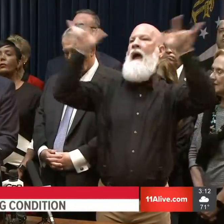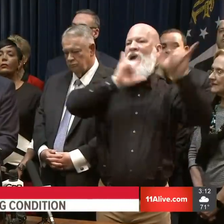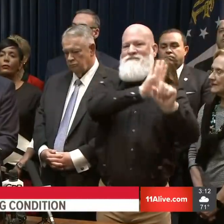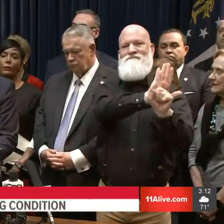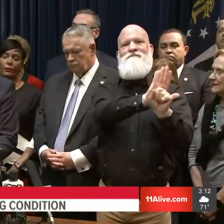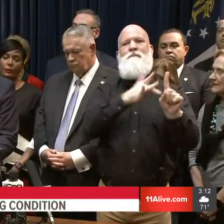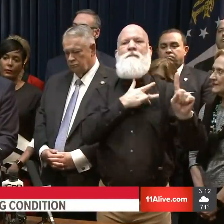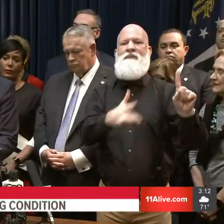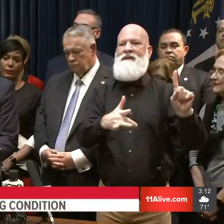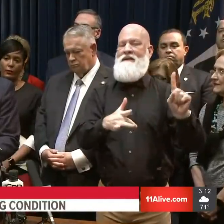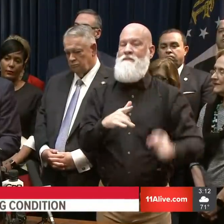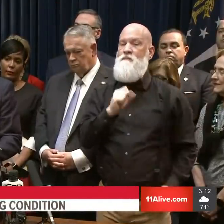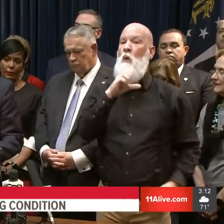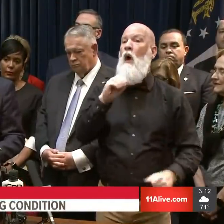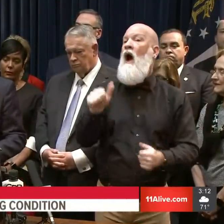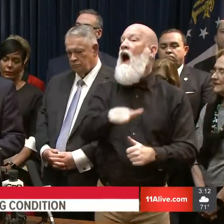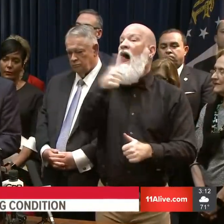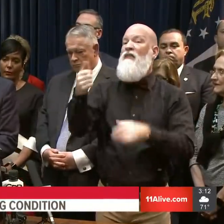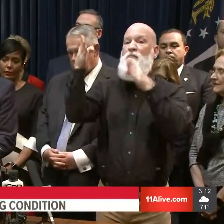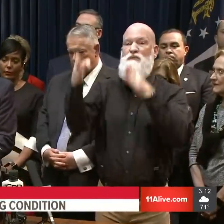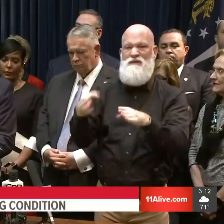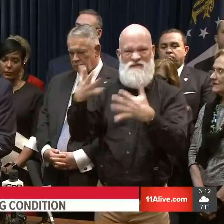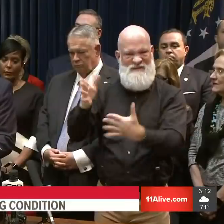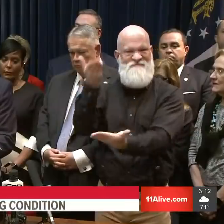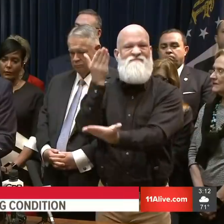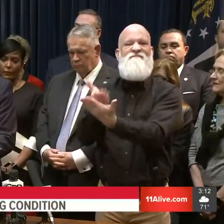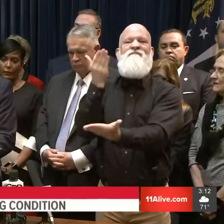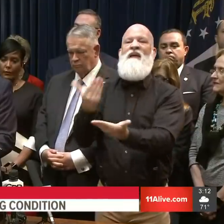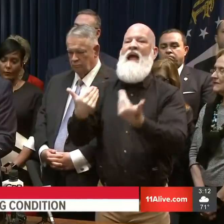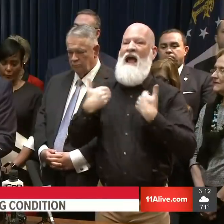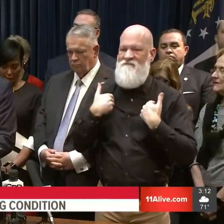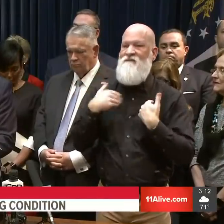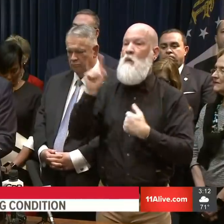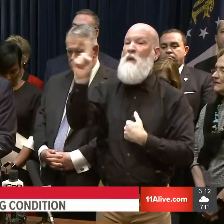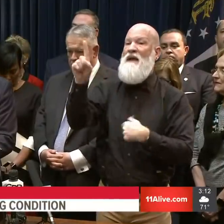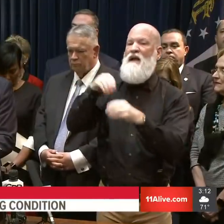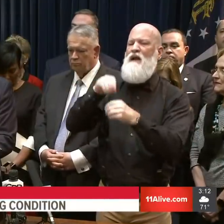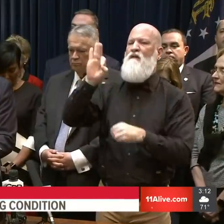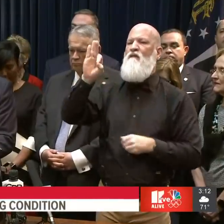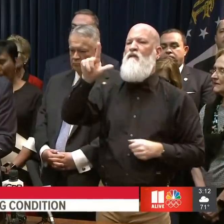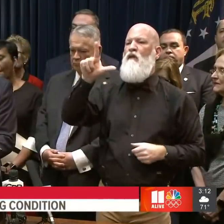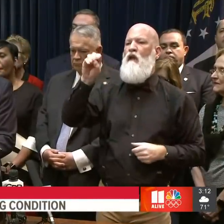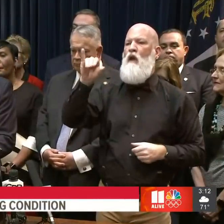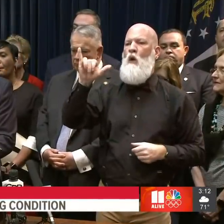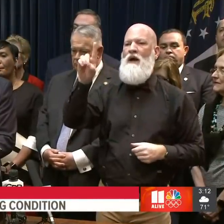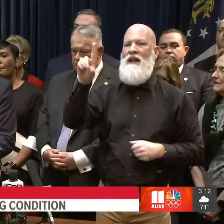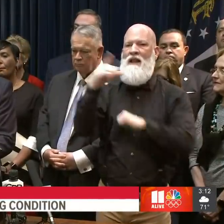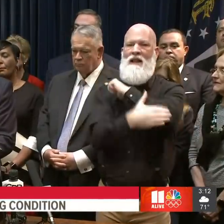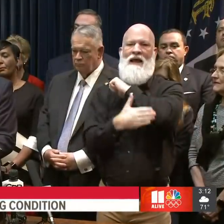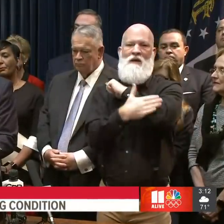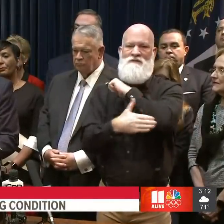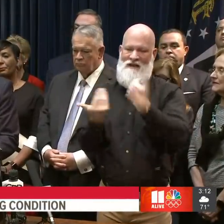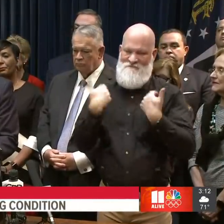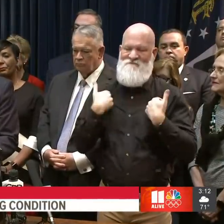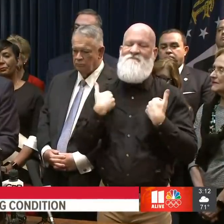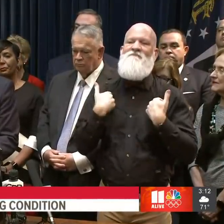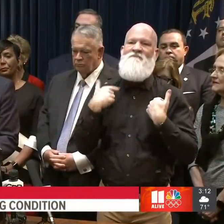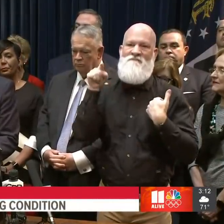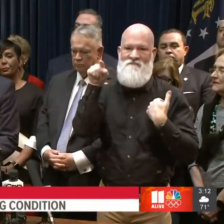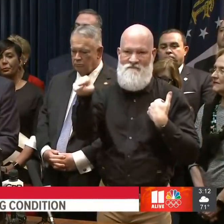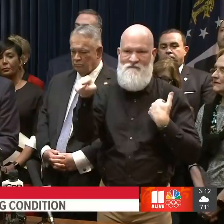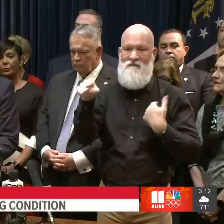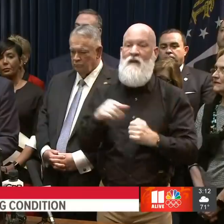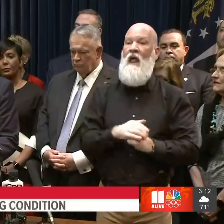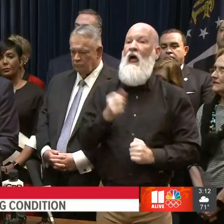hospitalized. The source of the infection is unknown and three of the newly confirmed cases of COVID-19 or